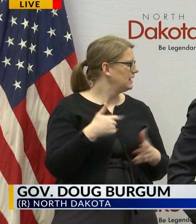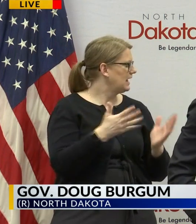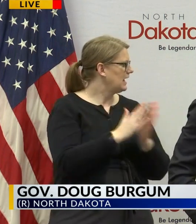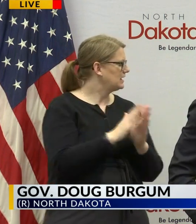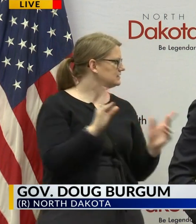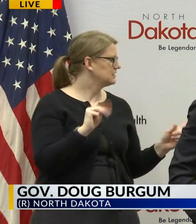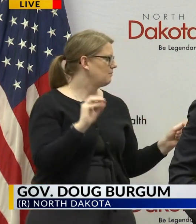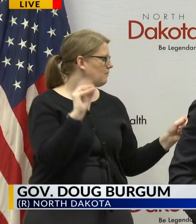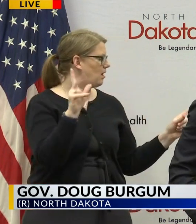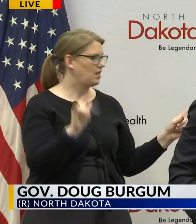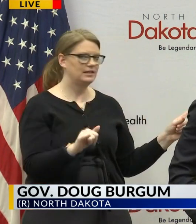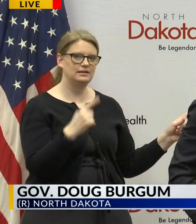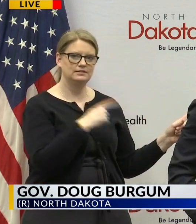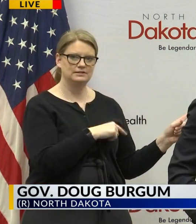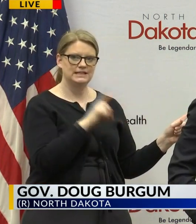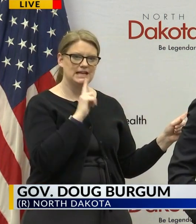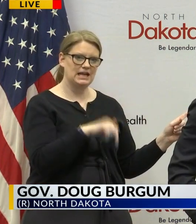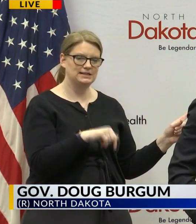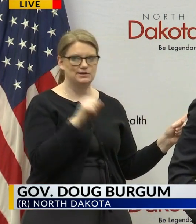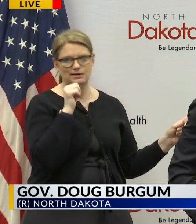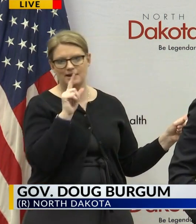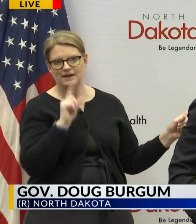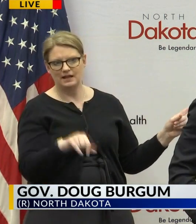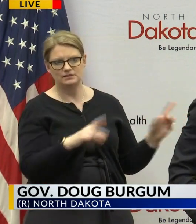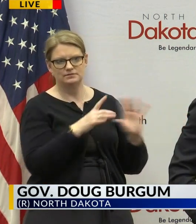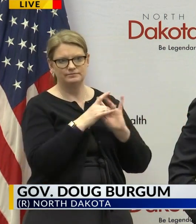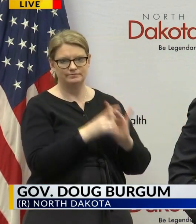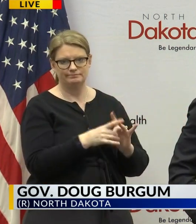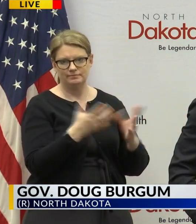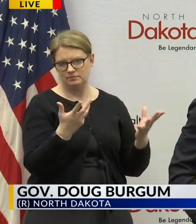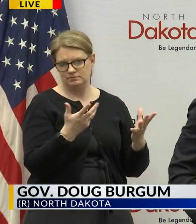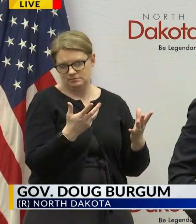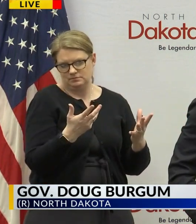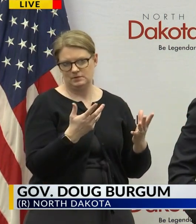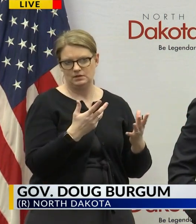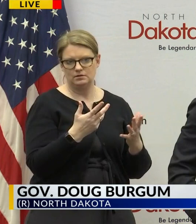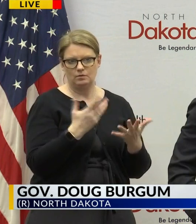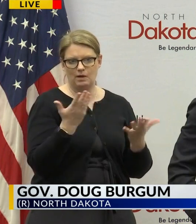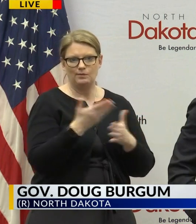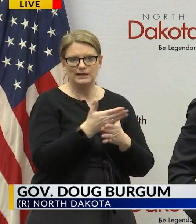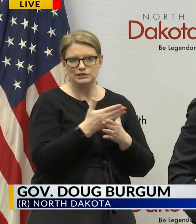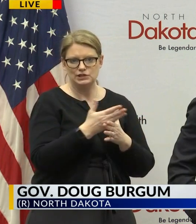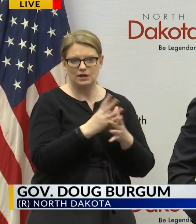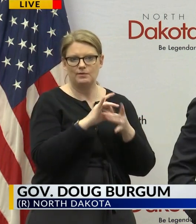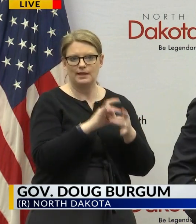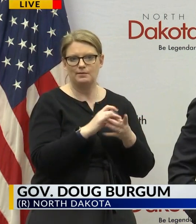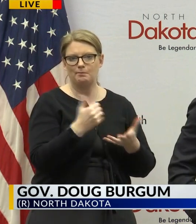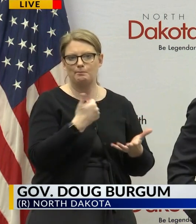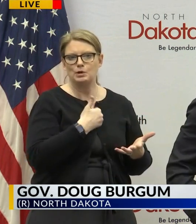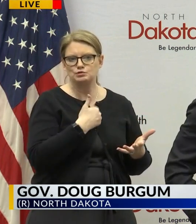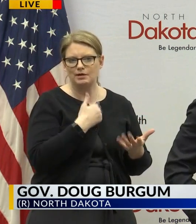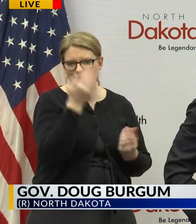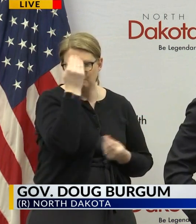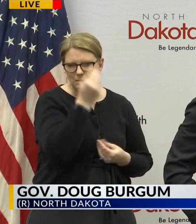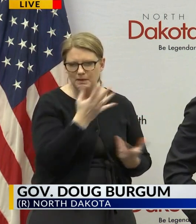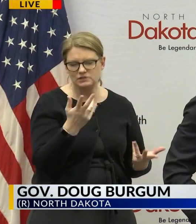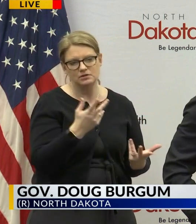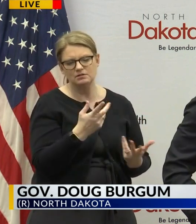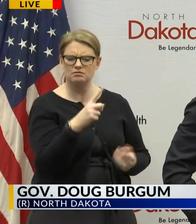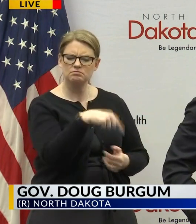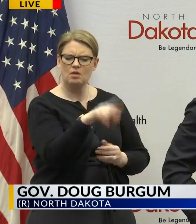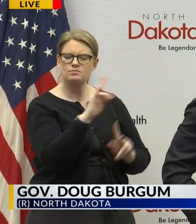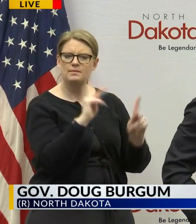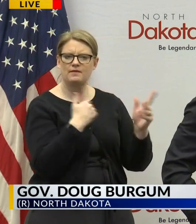and then molly will have to either answer or not answer based on what we do share or don't share relative to personal uh information but uh